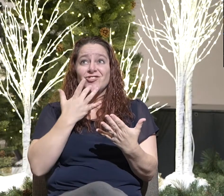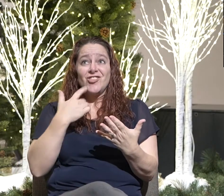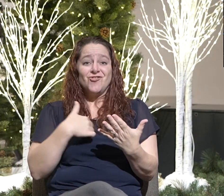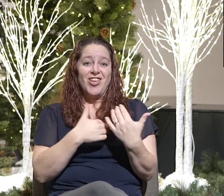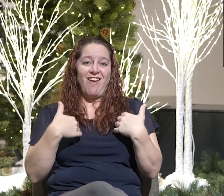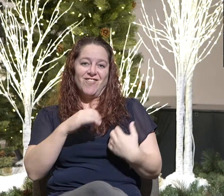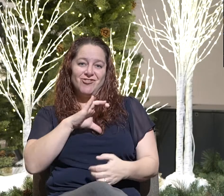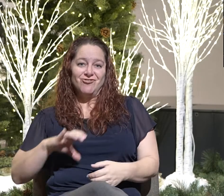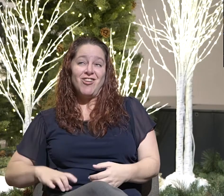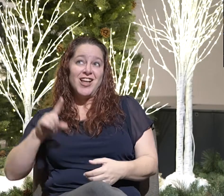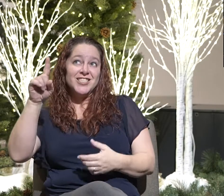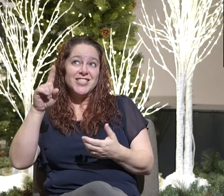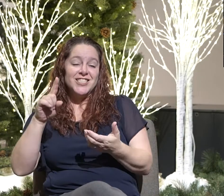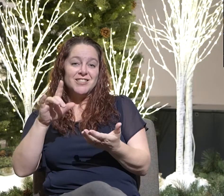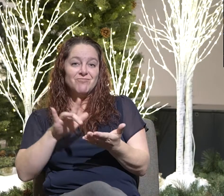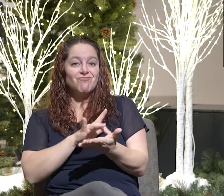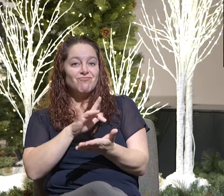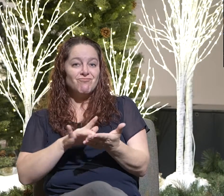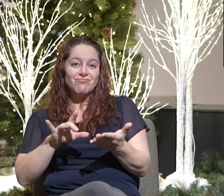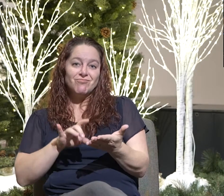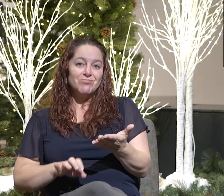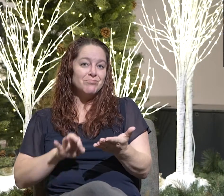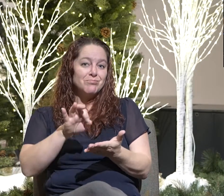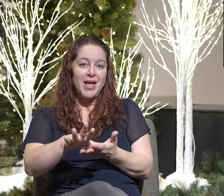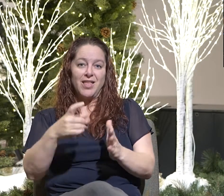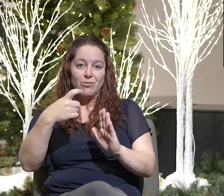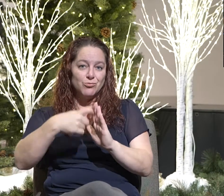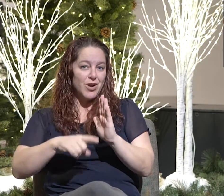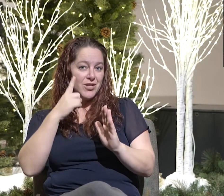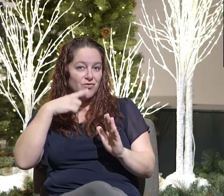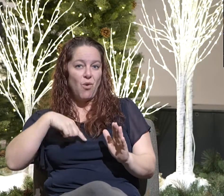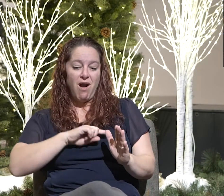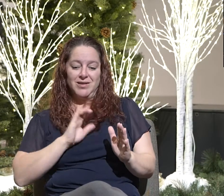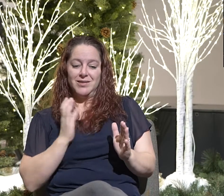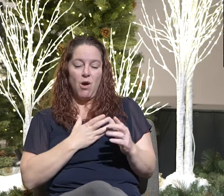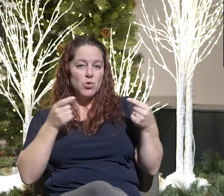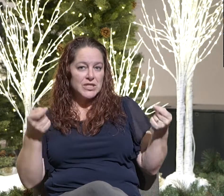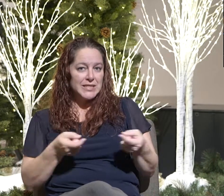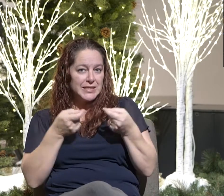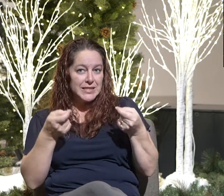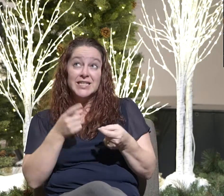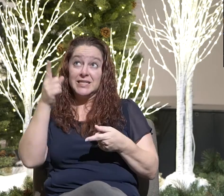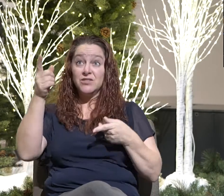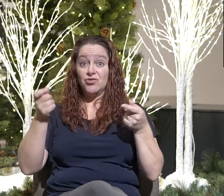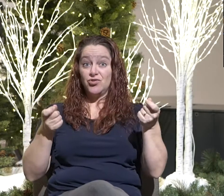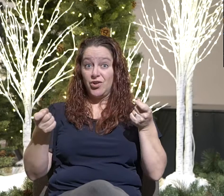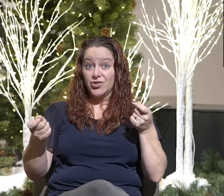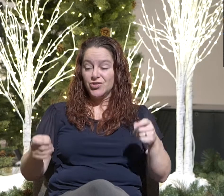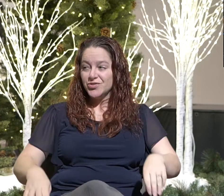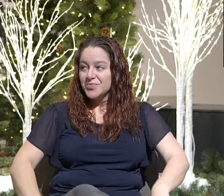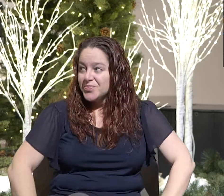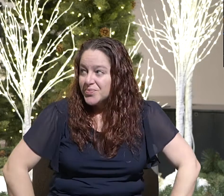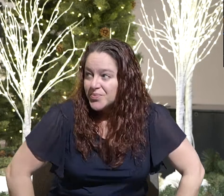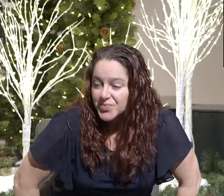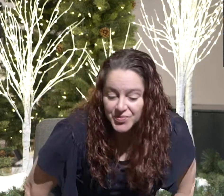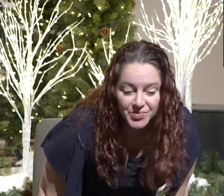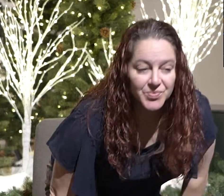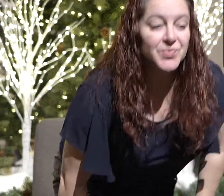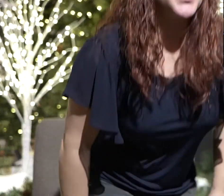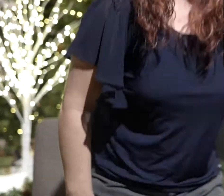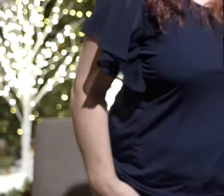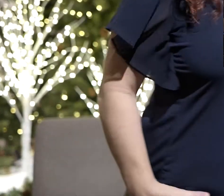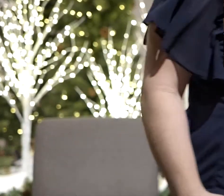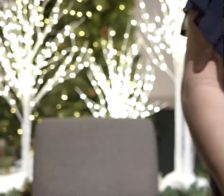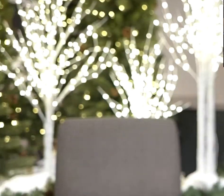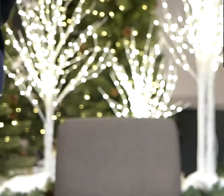price for us. Of all our sin. And then who's in charge? God. God brings